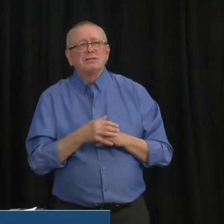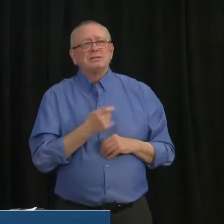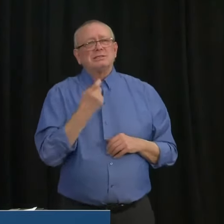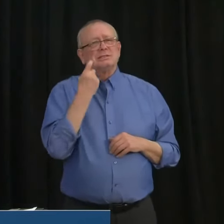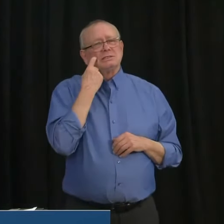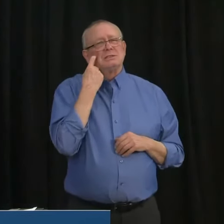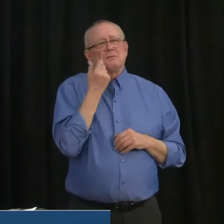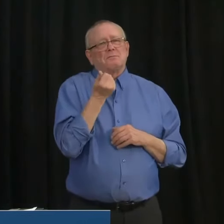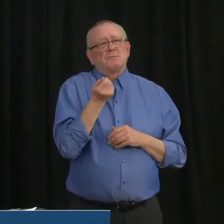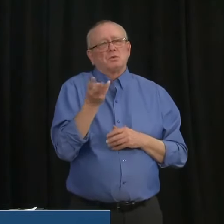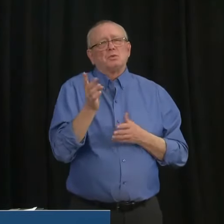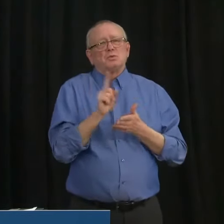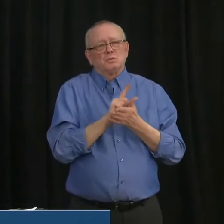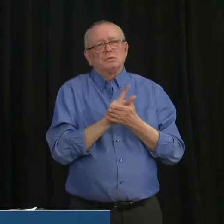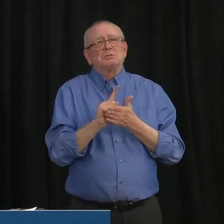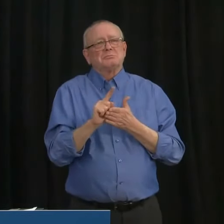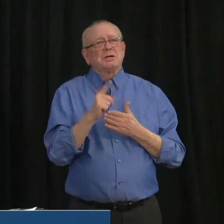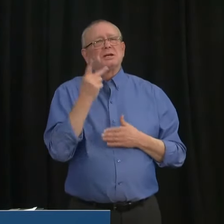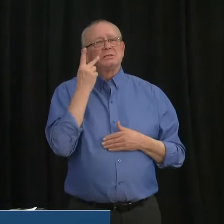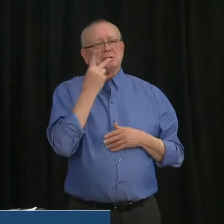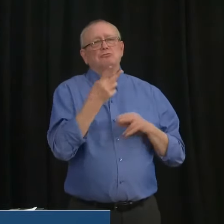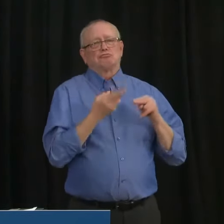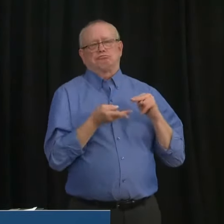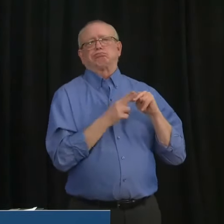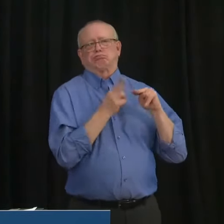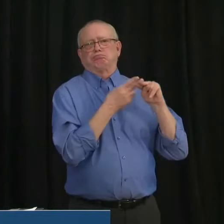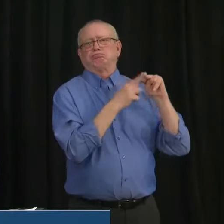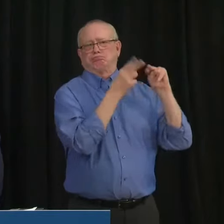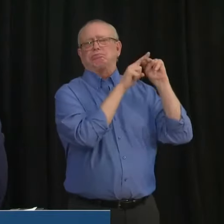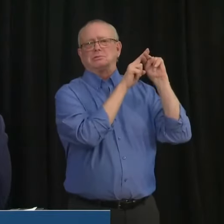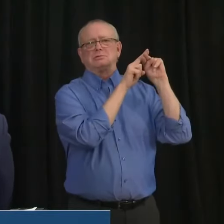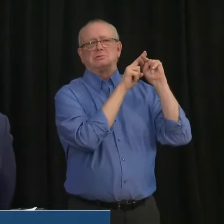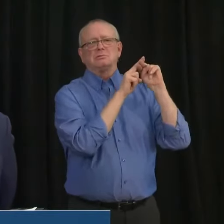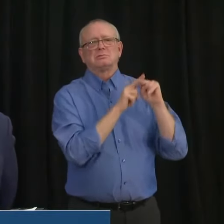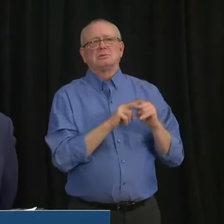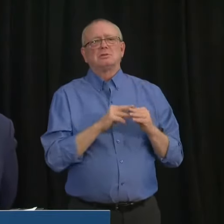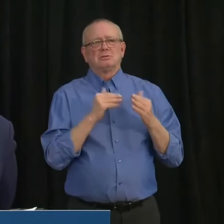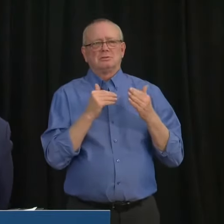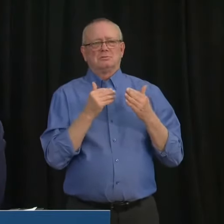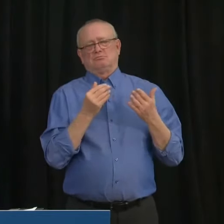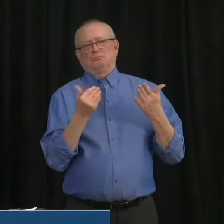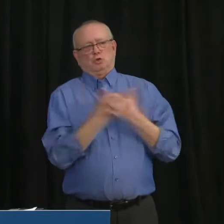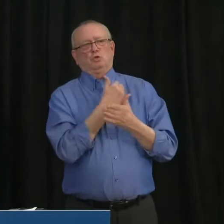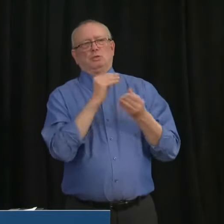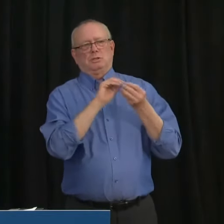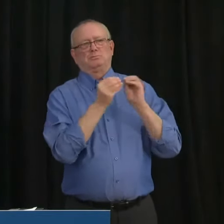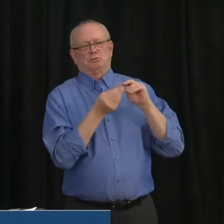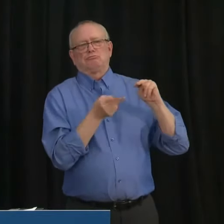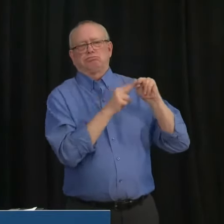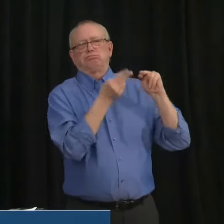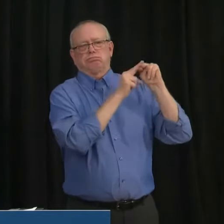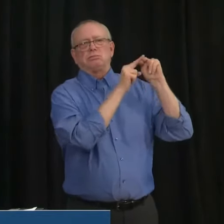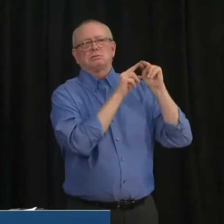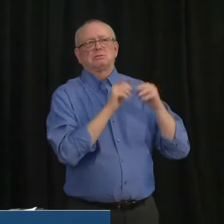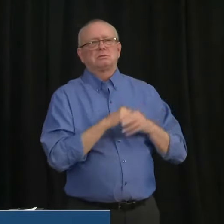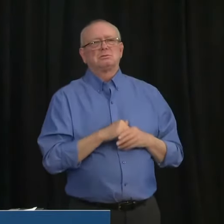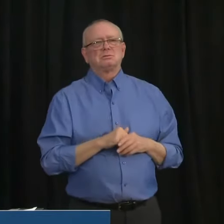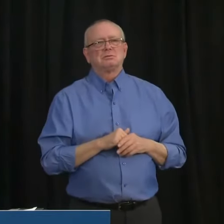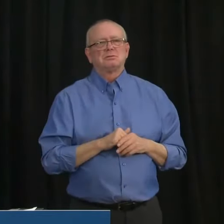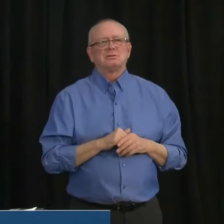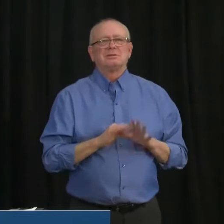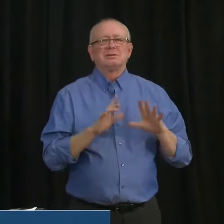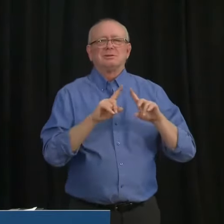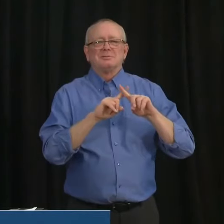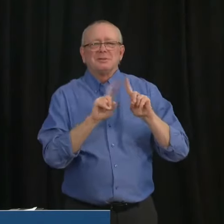the, in the new case count. And what we've also done, though,